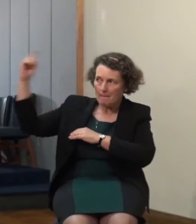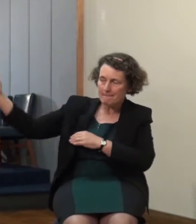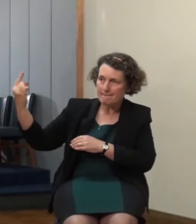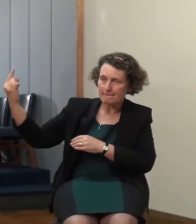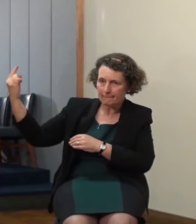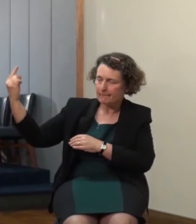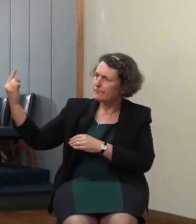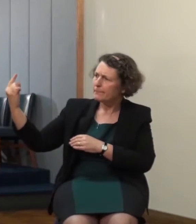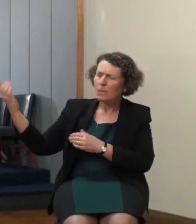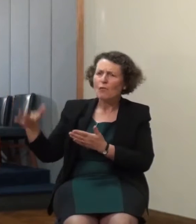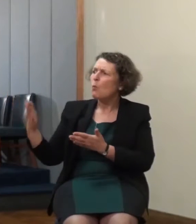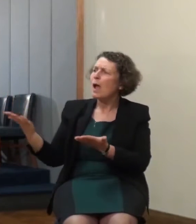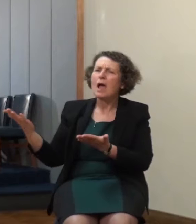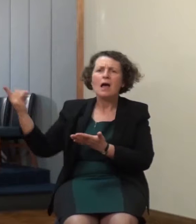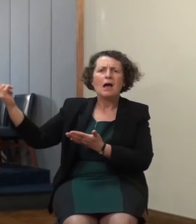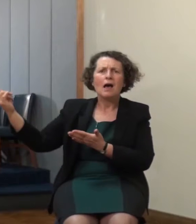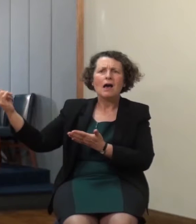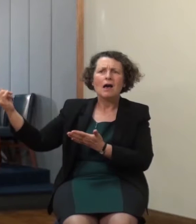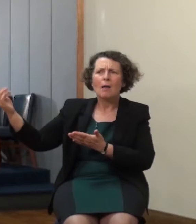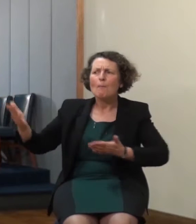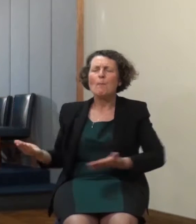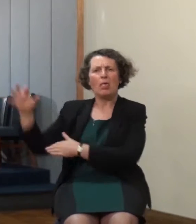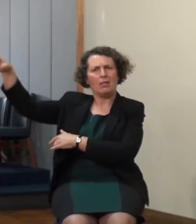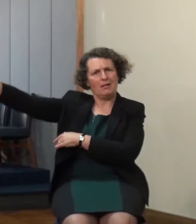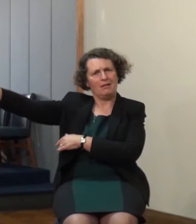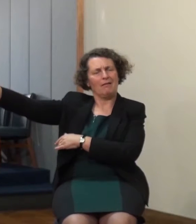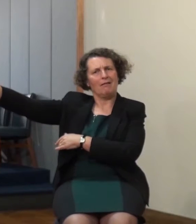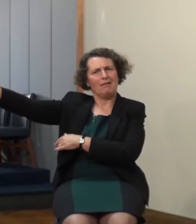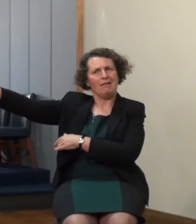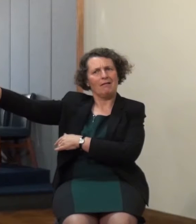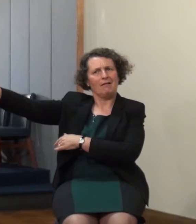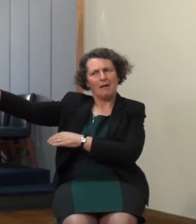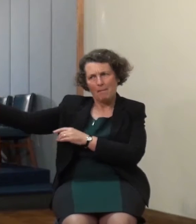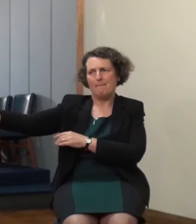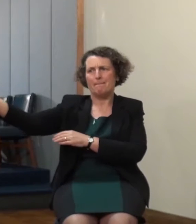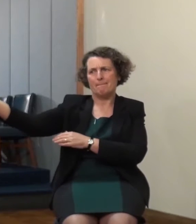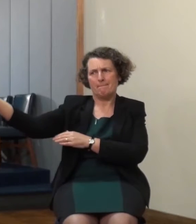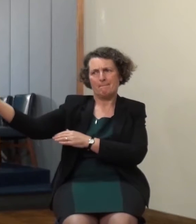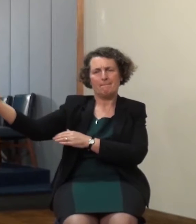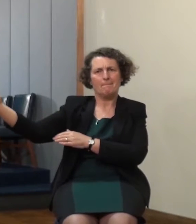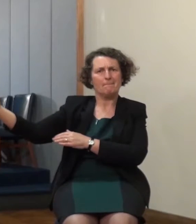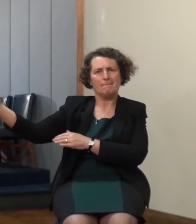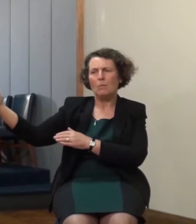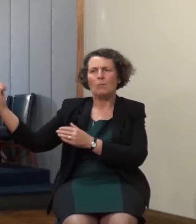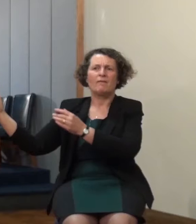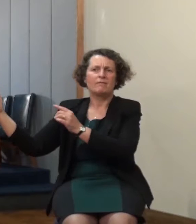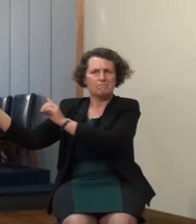of his own earth and domicile and when he comes the bridesmaids